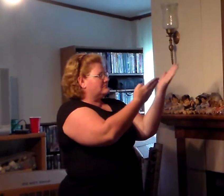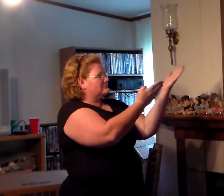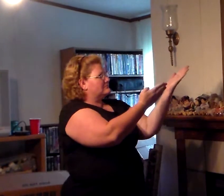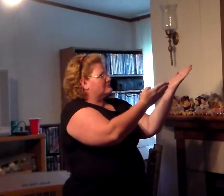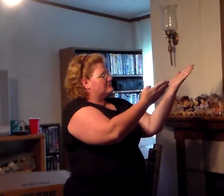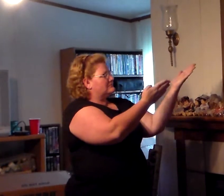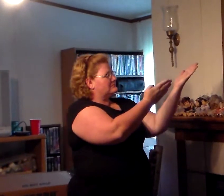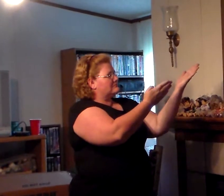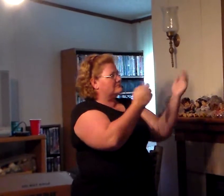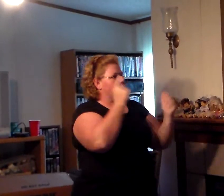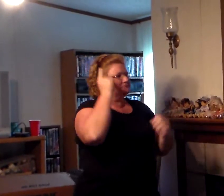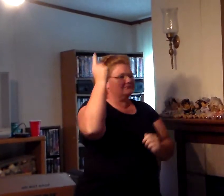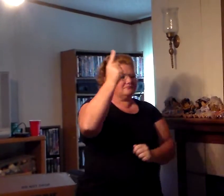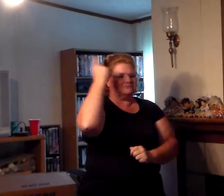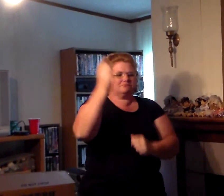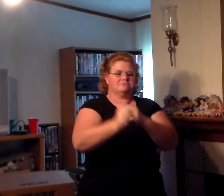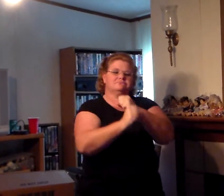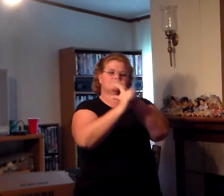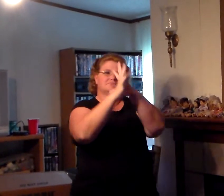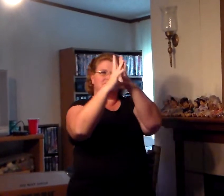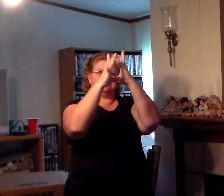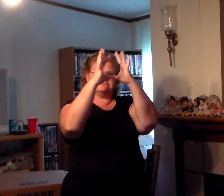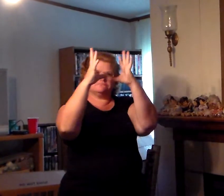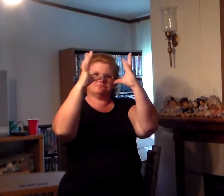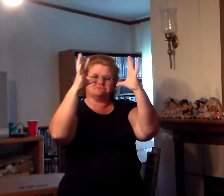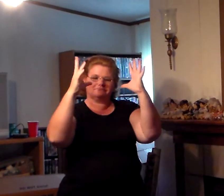I can only imagine Yeah